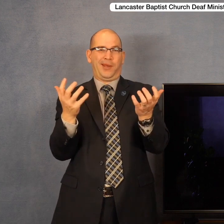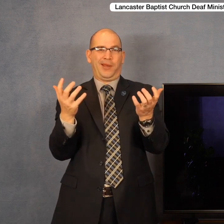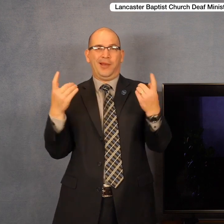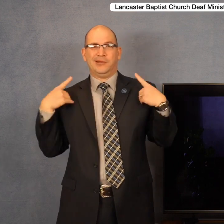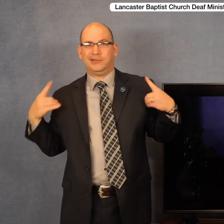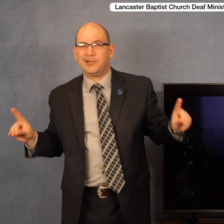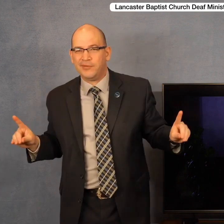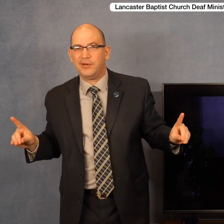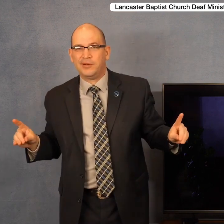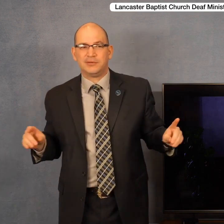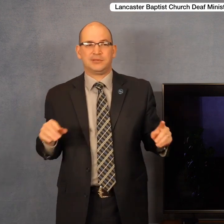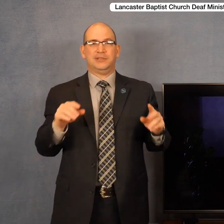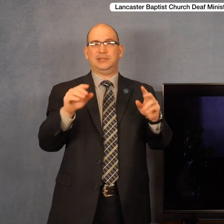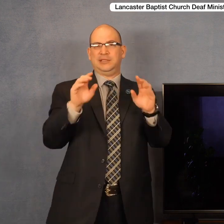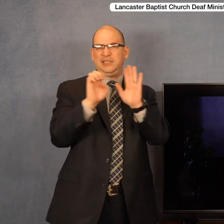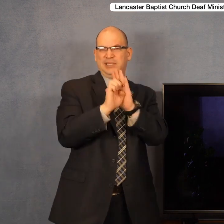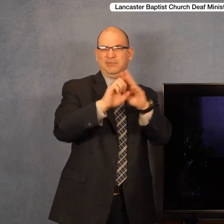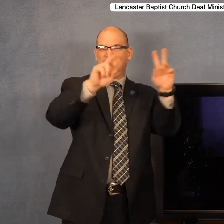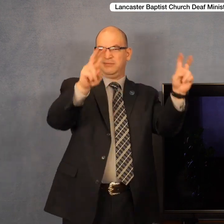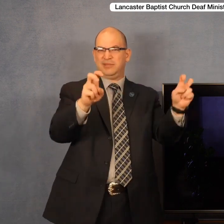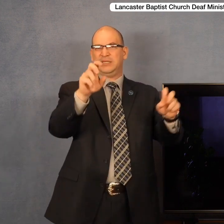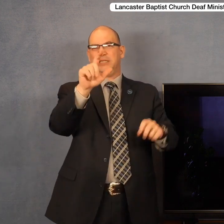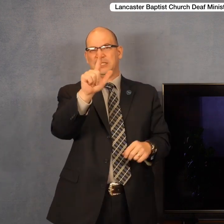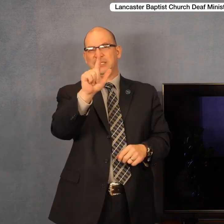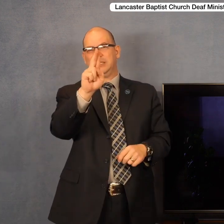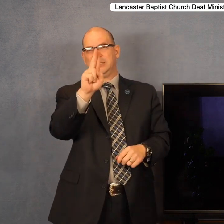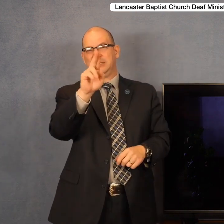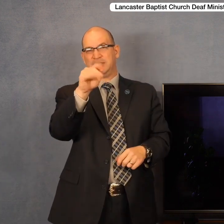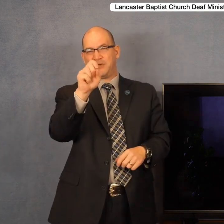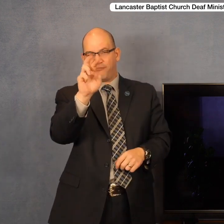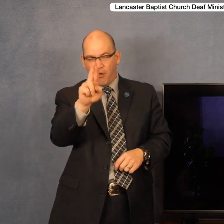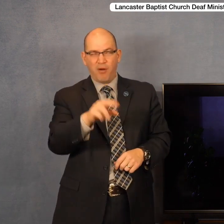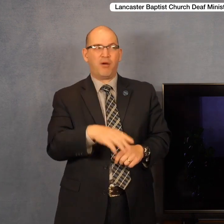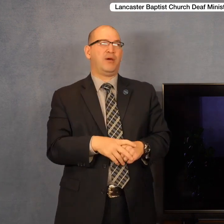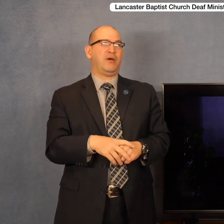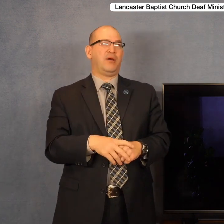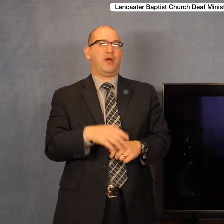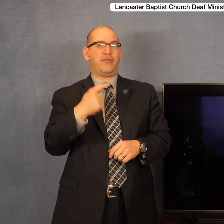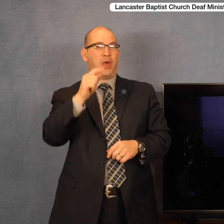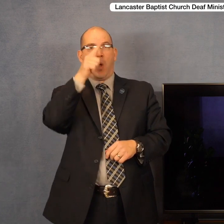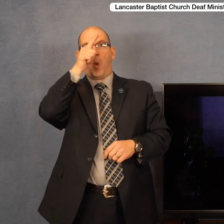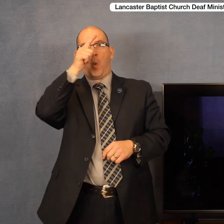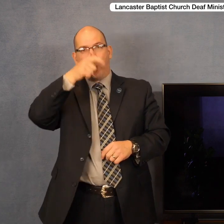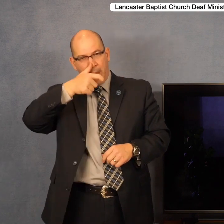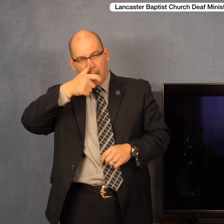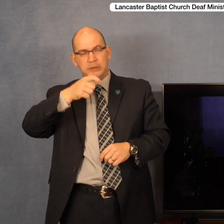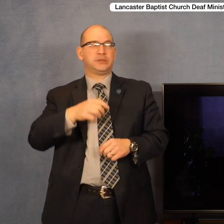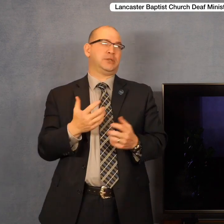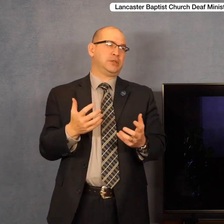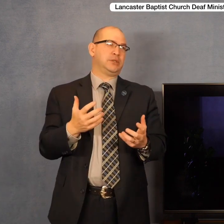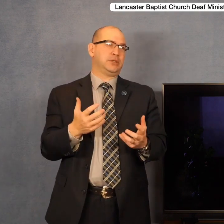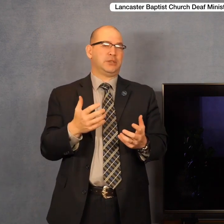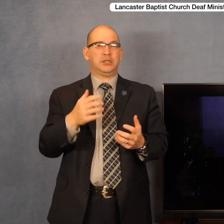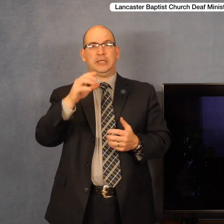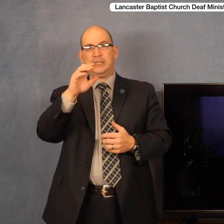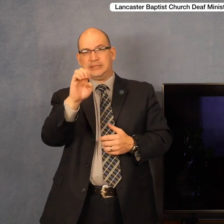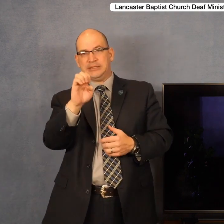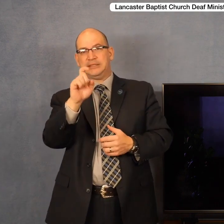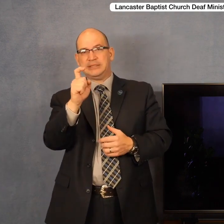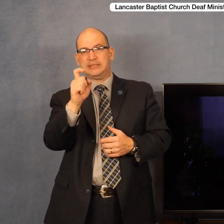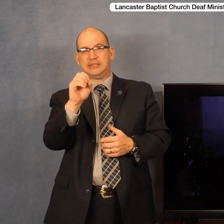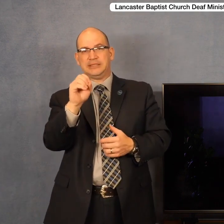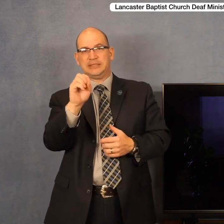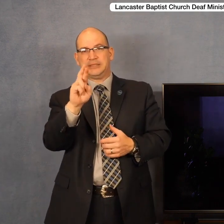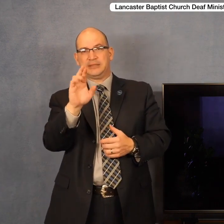Witch, The Devil, Pan's Labyrinth, The Exorcist. The titles go on. I would tell you this morning that